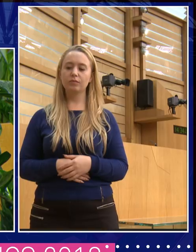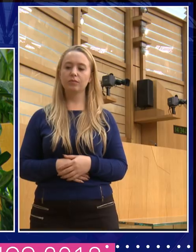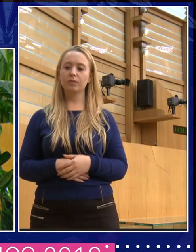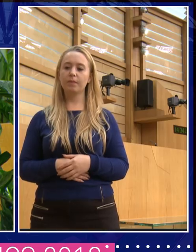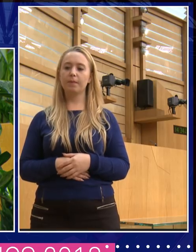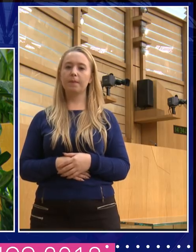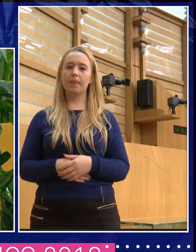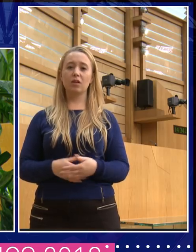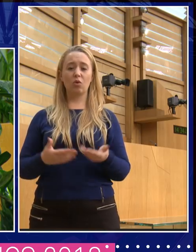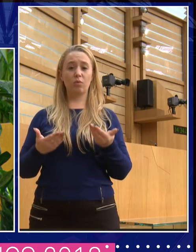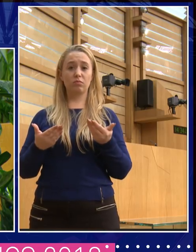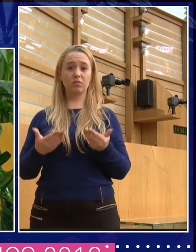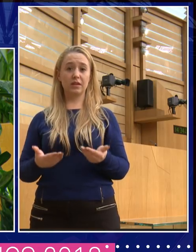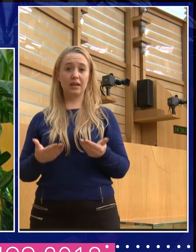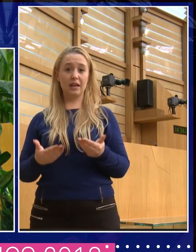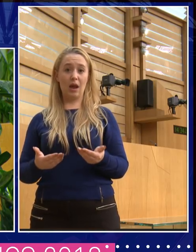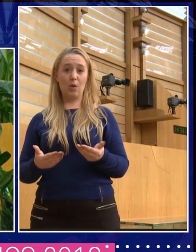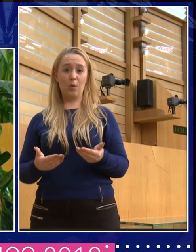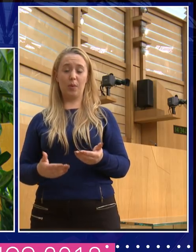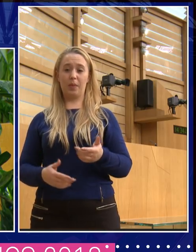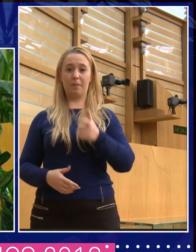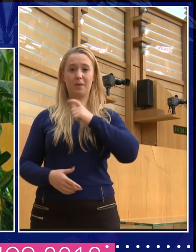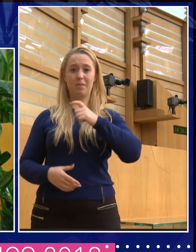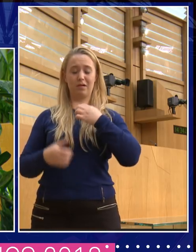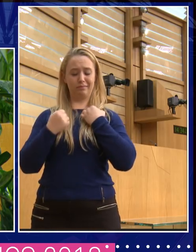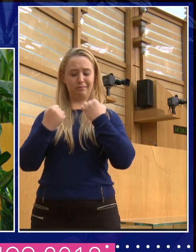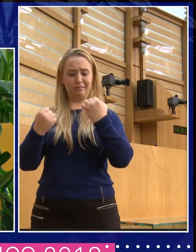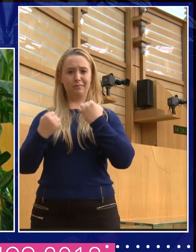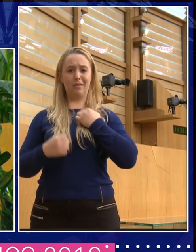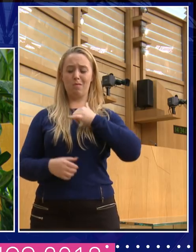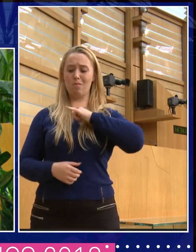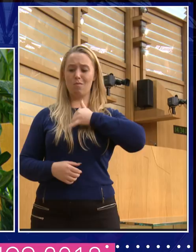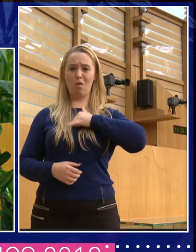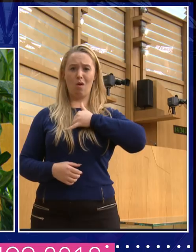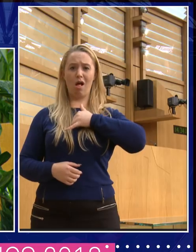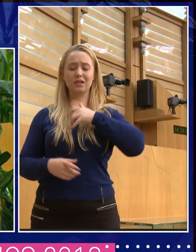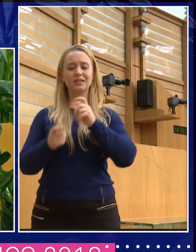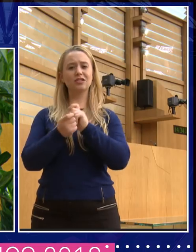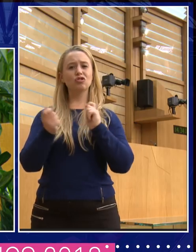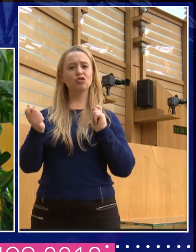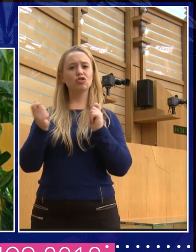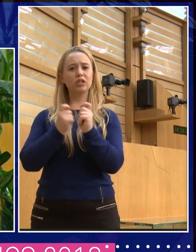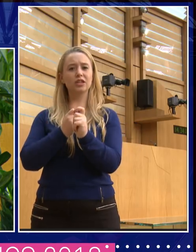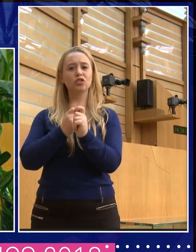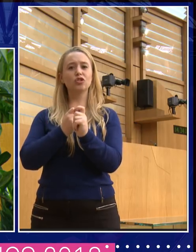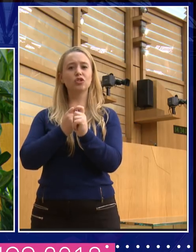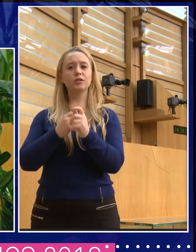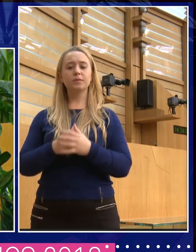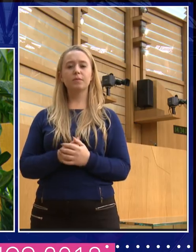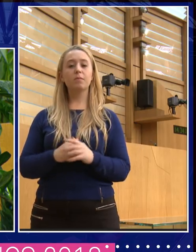conventions of morality, for all kinds of good reasons change. What I think is important to